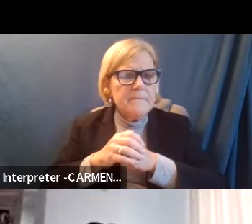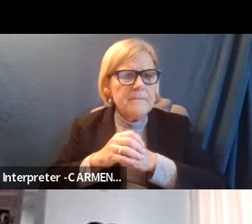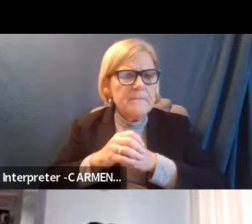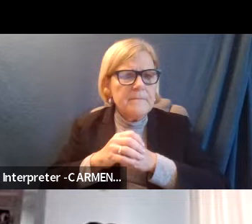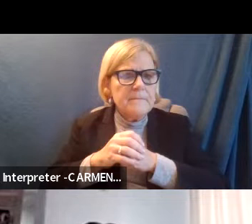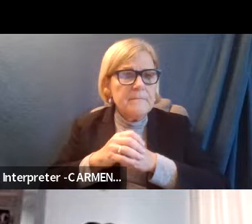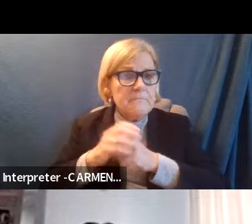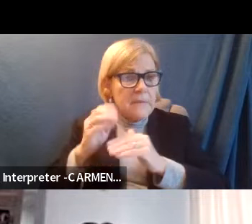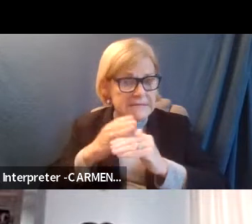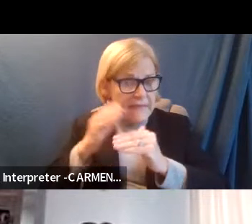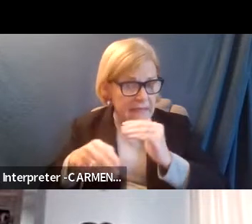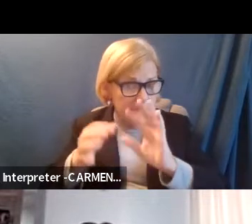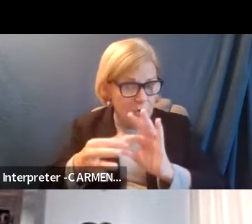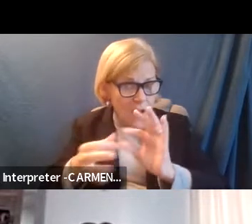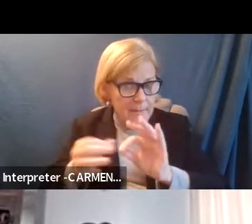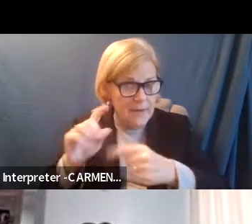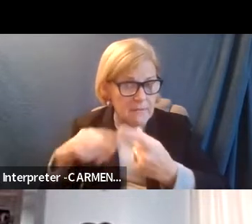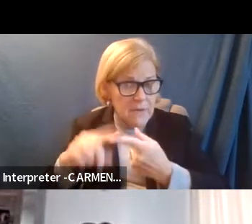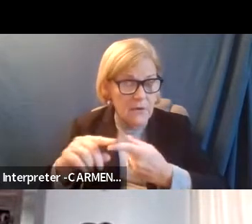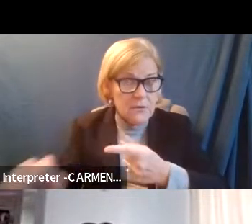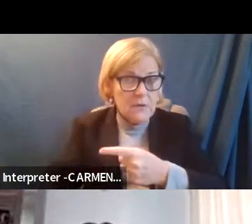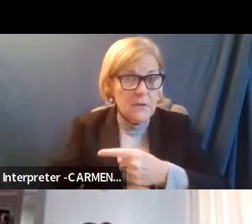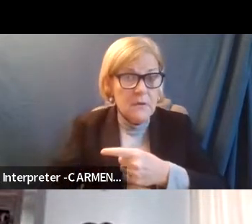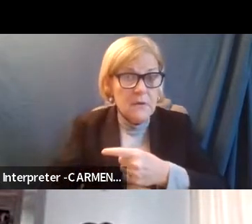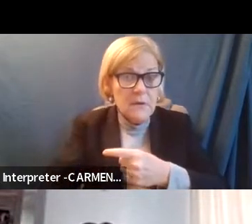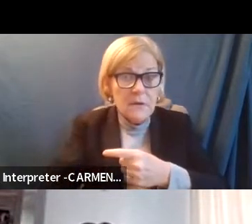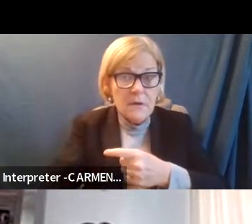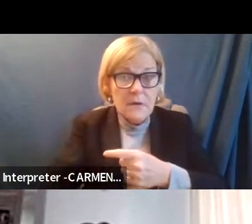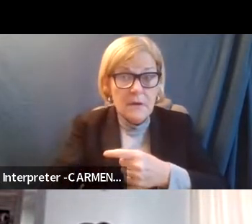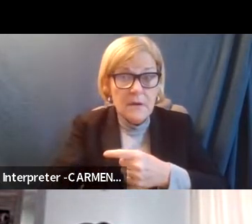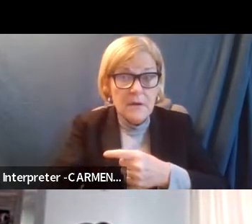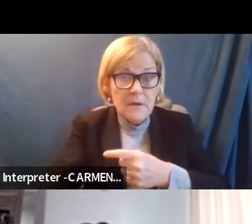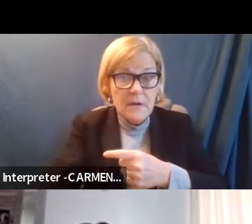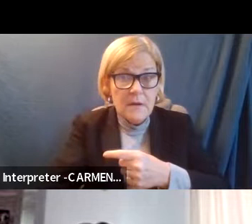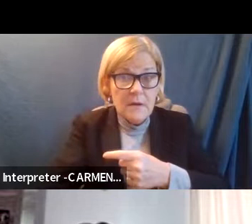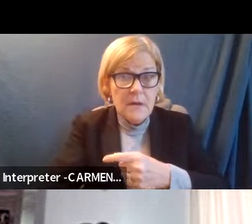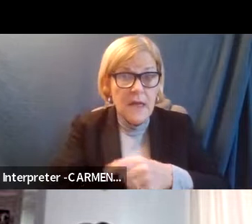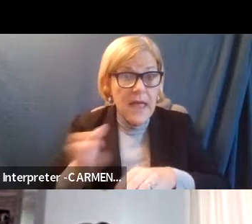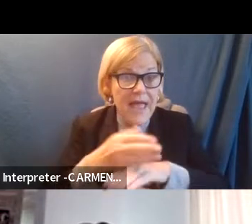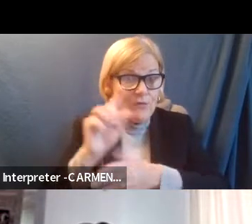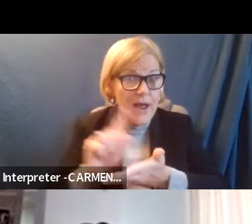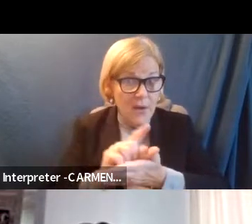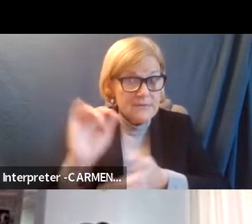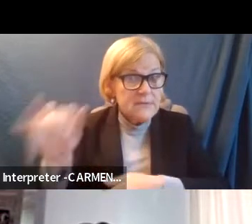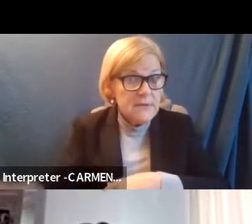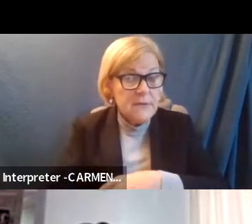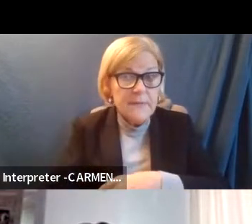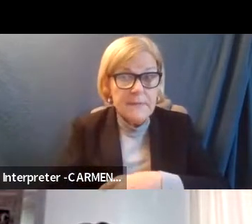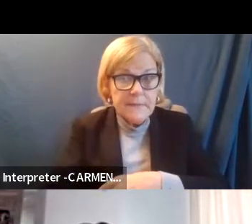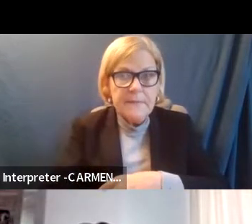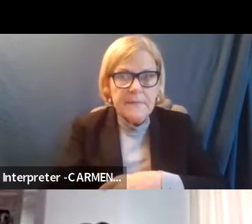Was that the end of your comment about the buses after hours? Yeah. Yeah. Okay.